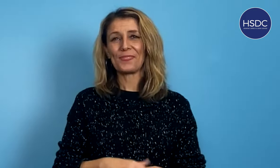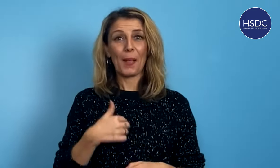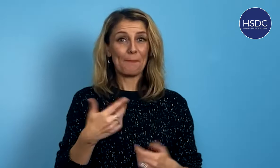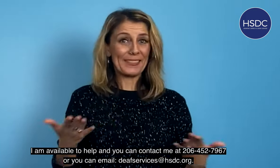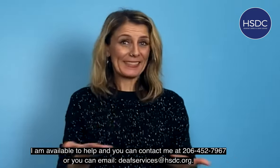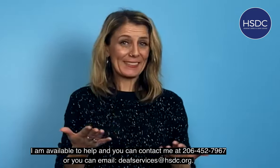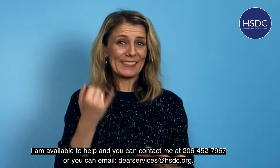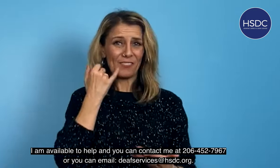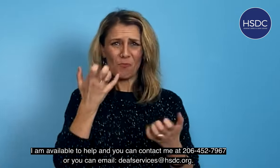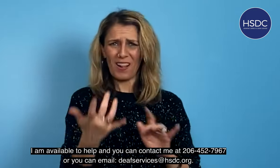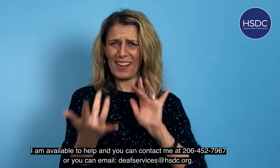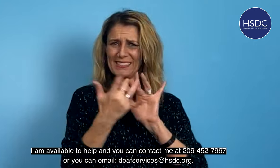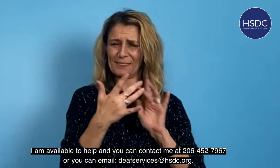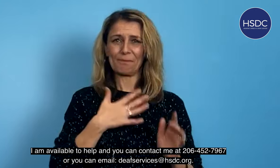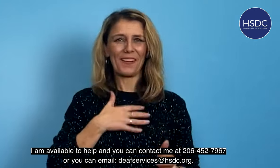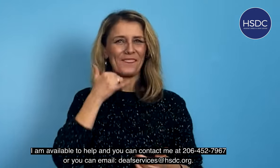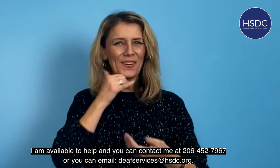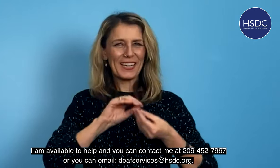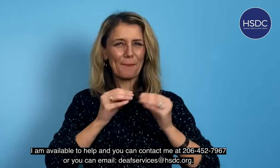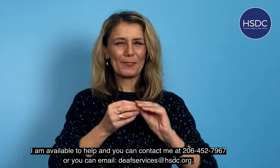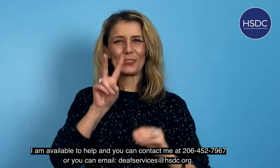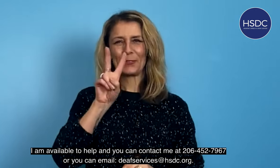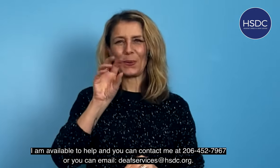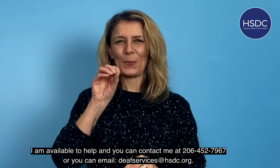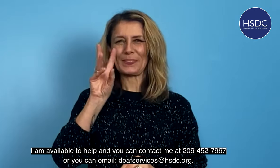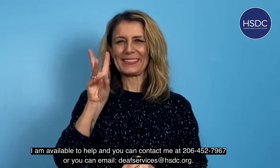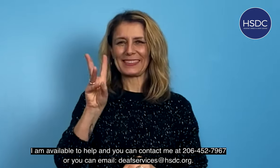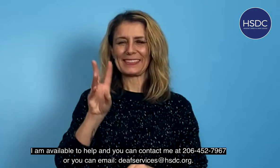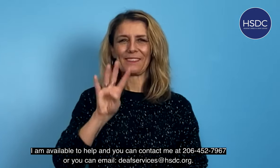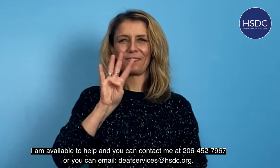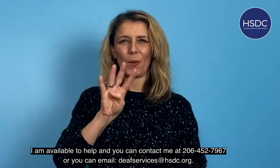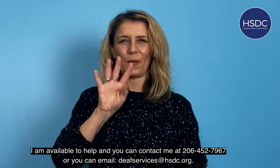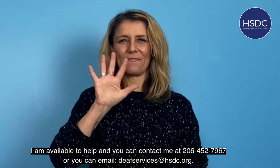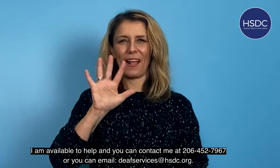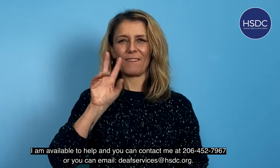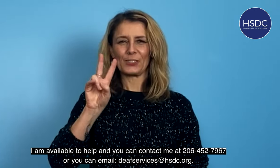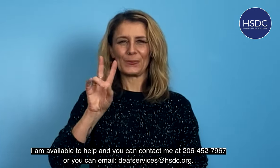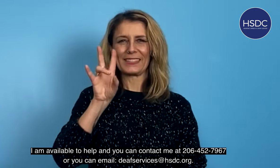I am available to help and you can contact me at 206-452